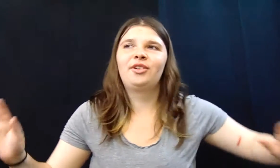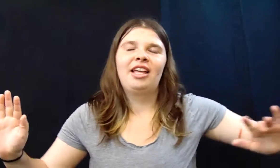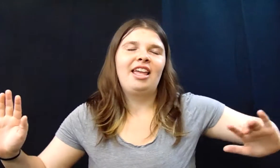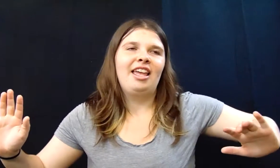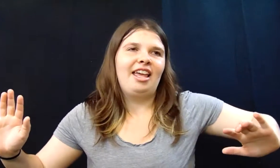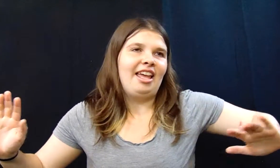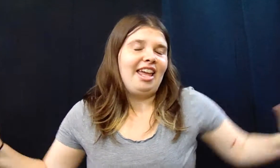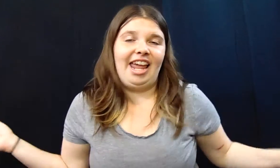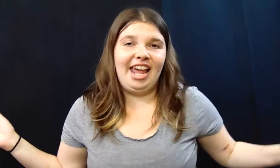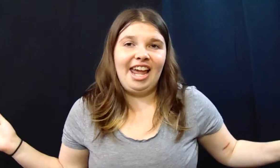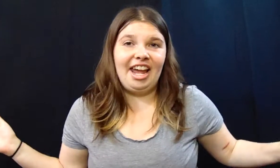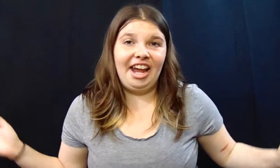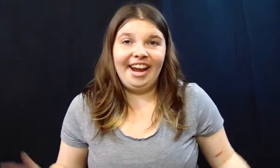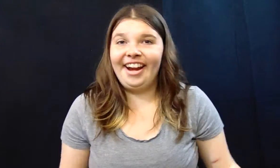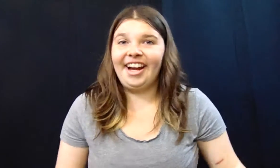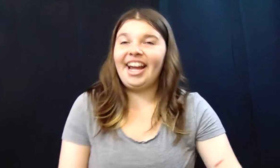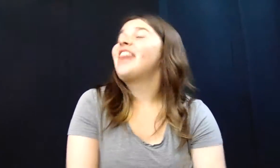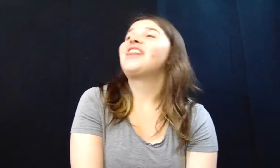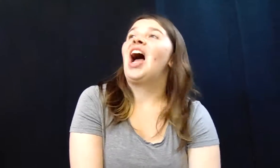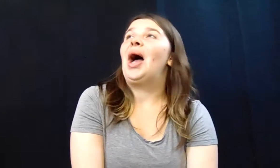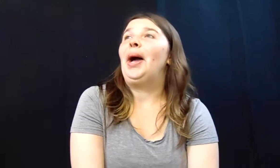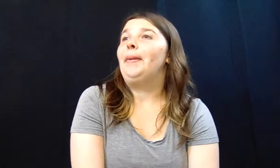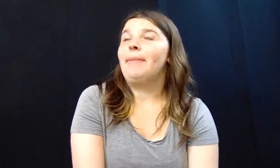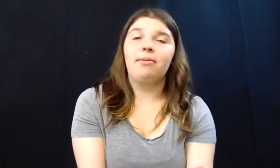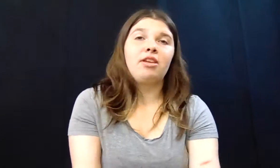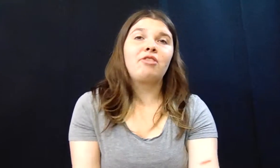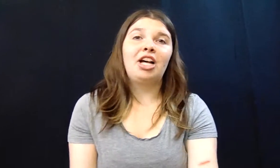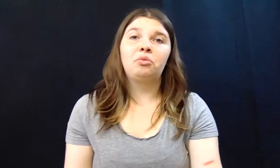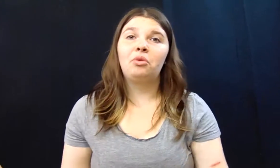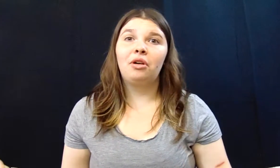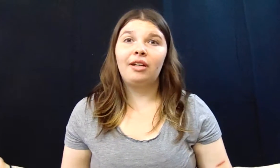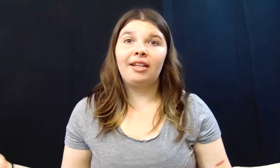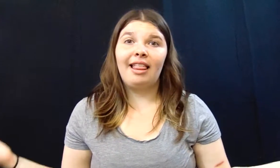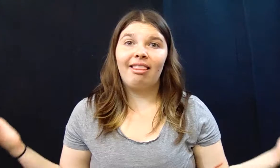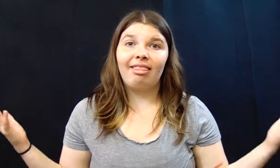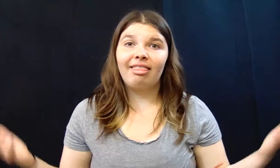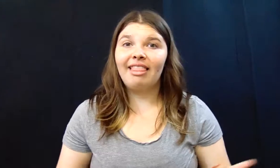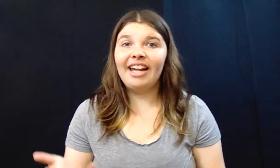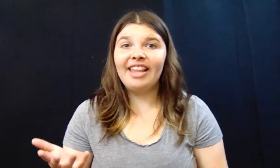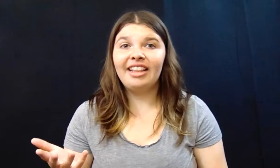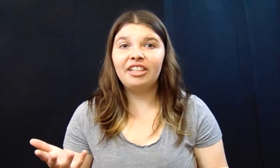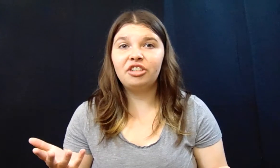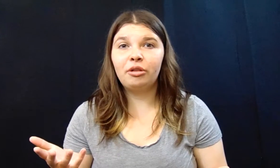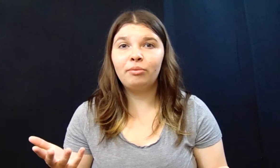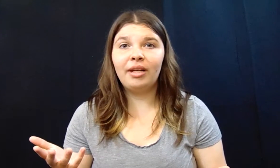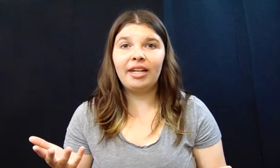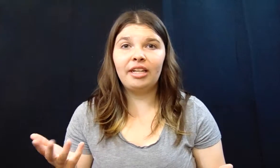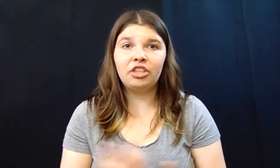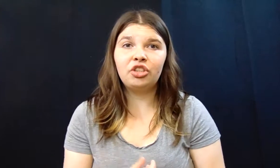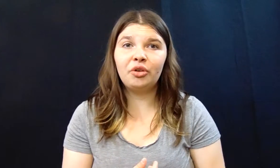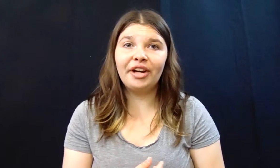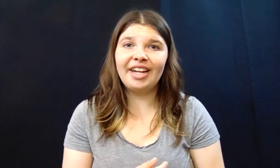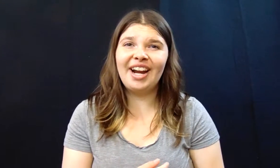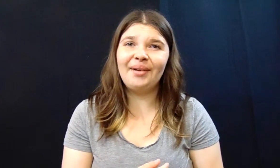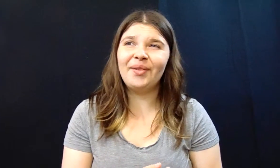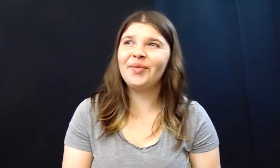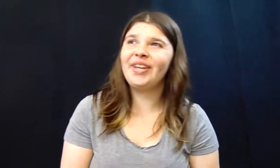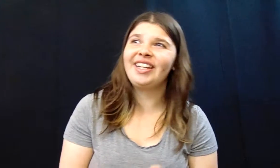and I thought maybe you guys would like that little mini story time of me